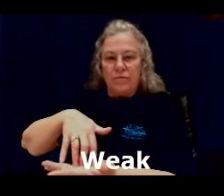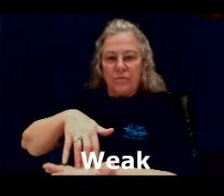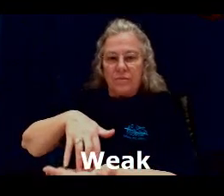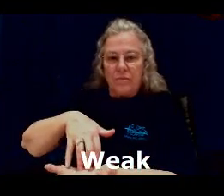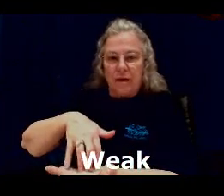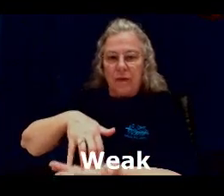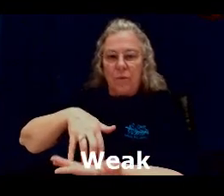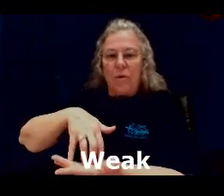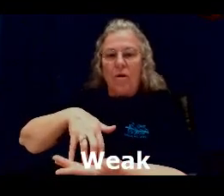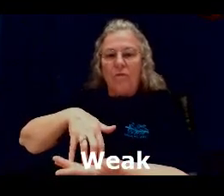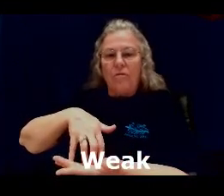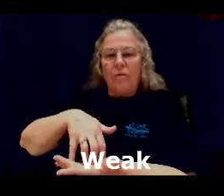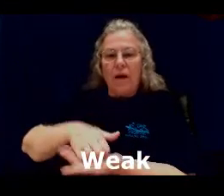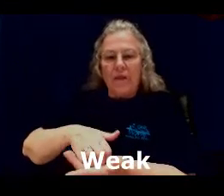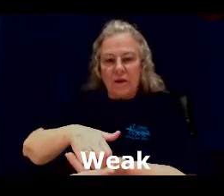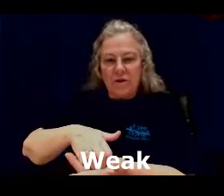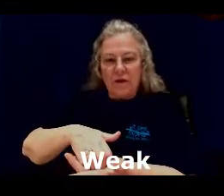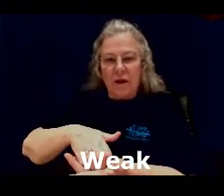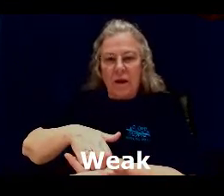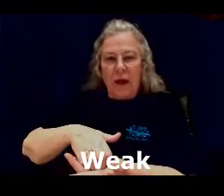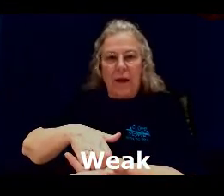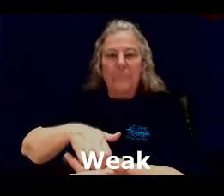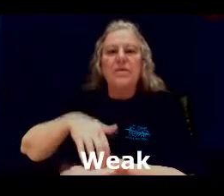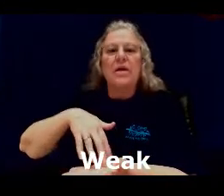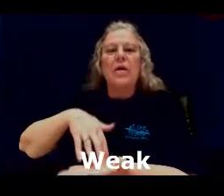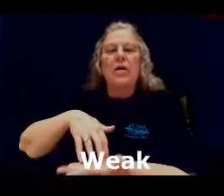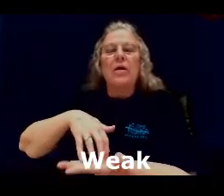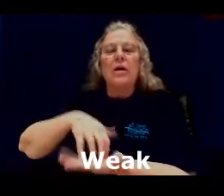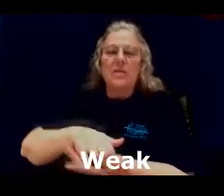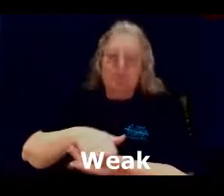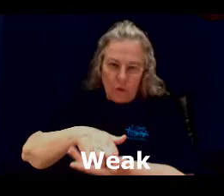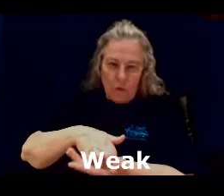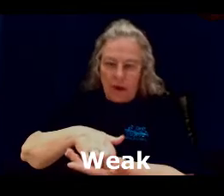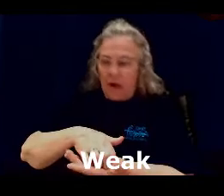like you put all four and they just collapse. Is so weak.